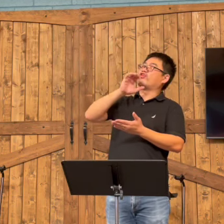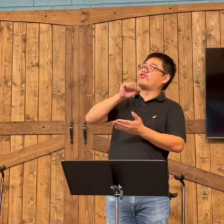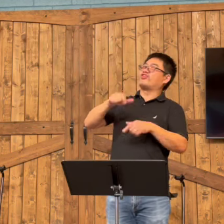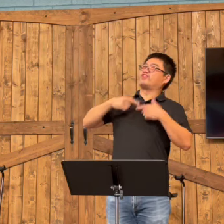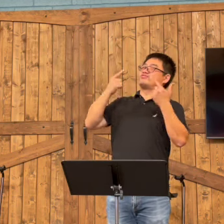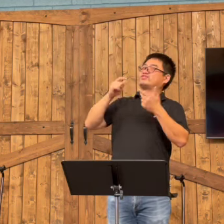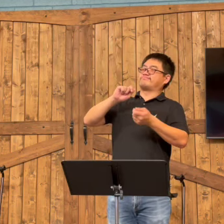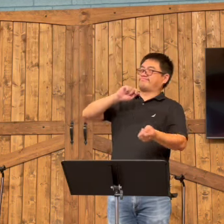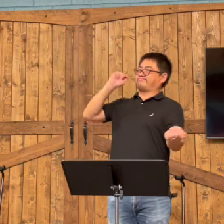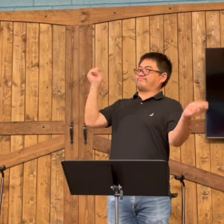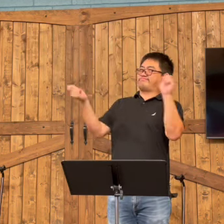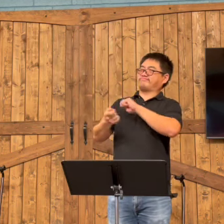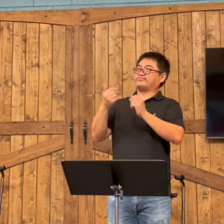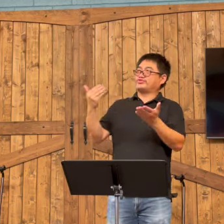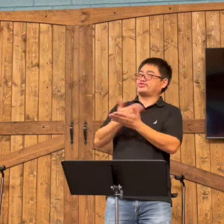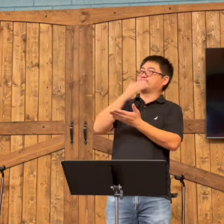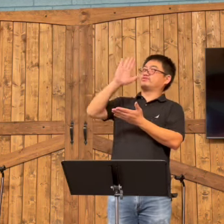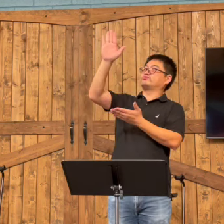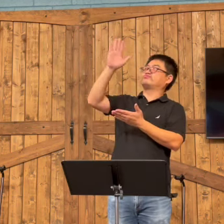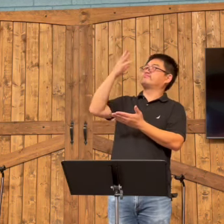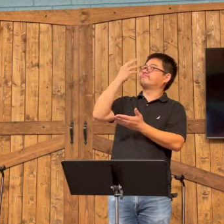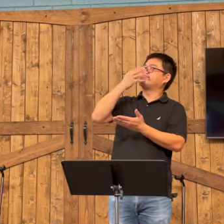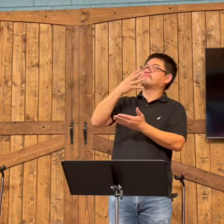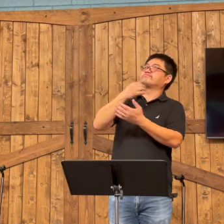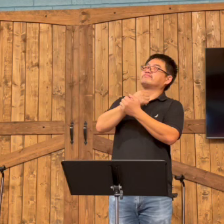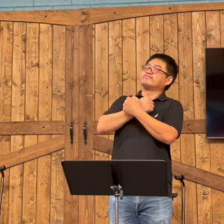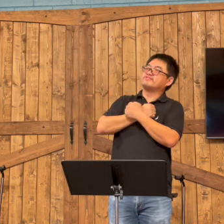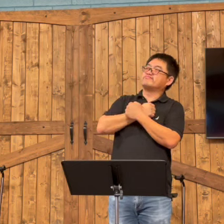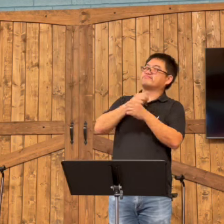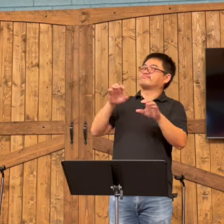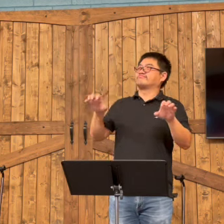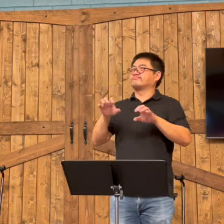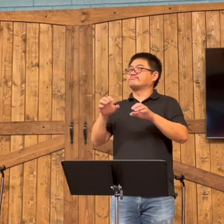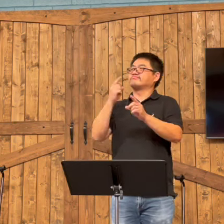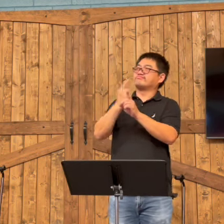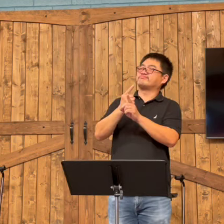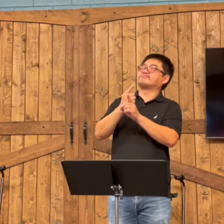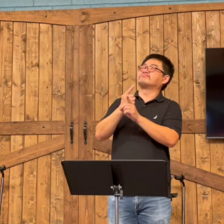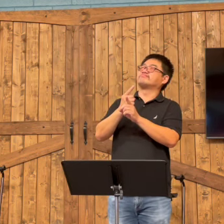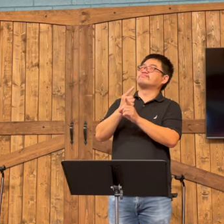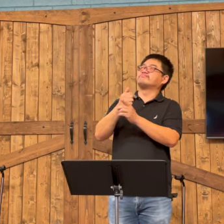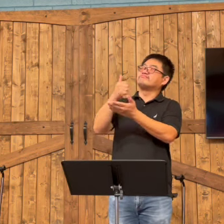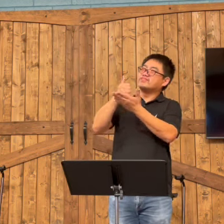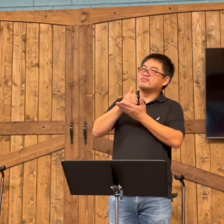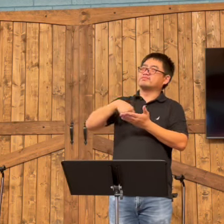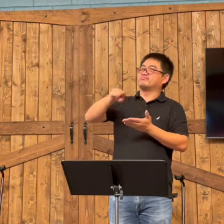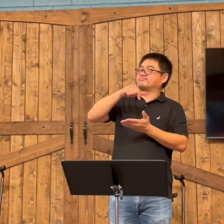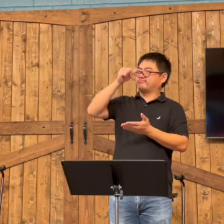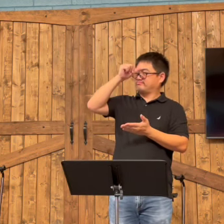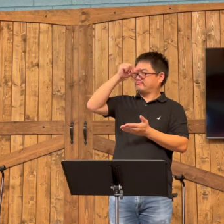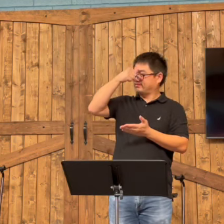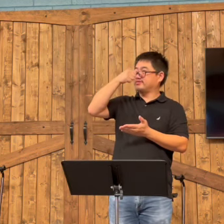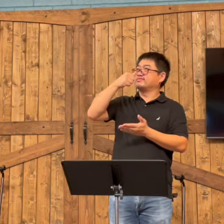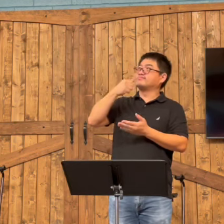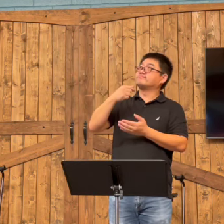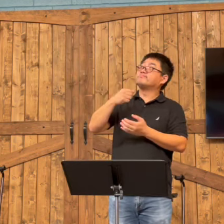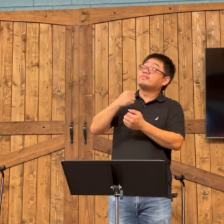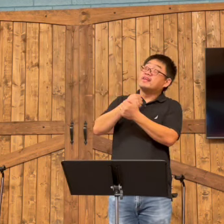to us. But nothing is new to you. But, Father, you've given us a new life. Our old life is gone. Help us to remember